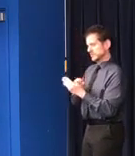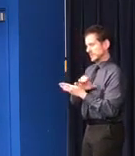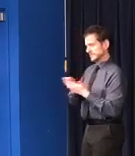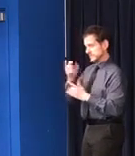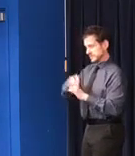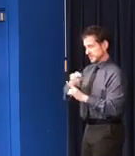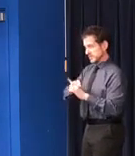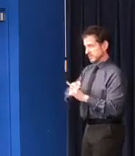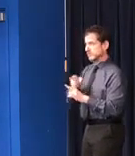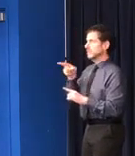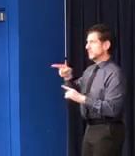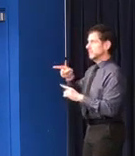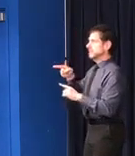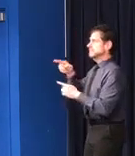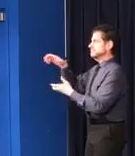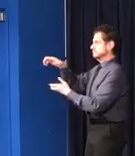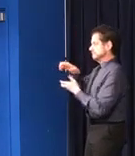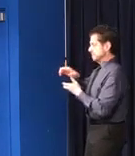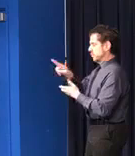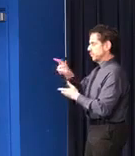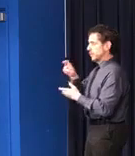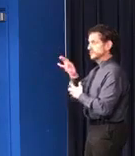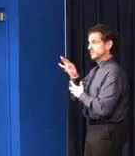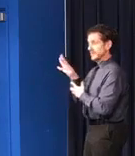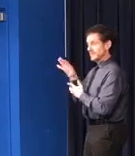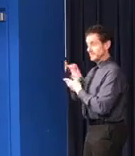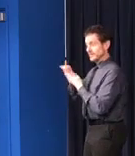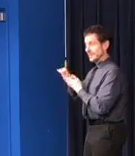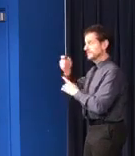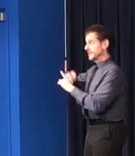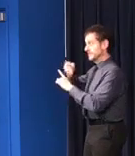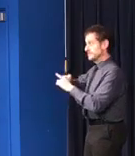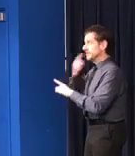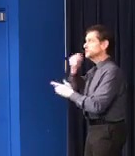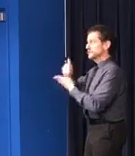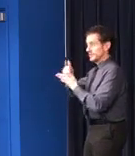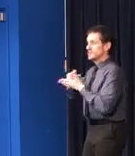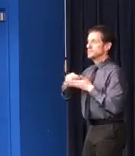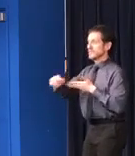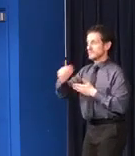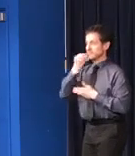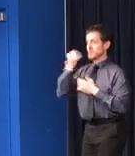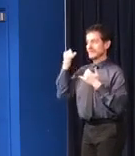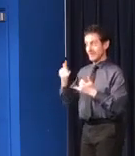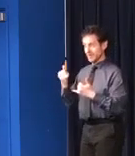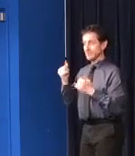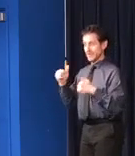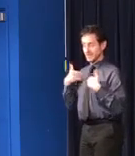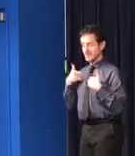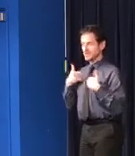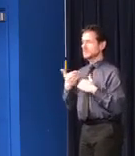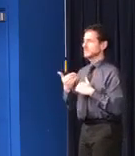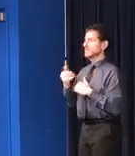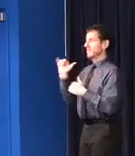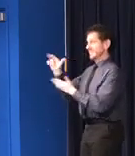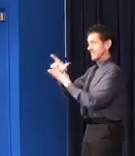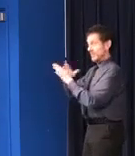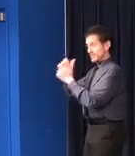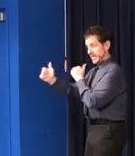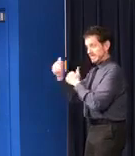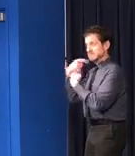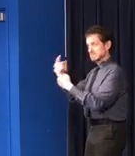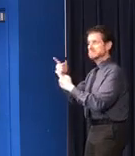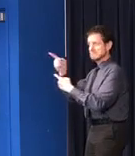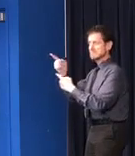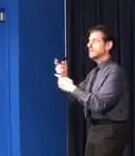income is eligible for $194 in monthly SNAP benefits now. Before the legislation passed,